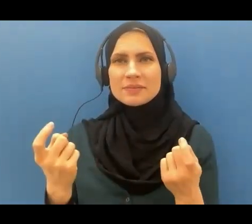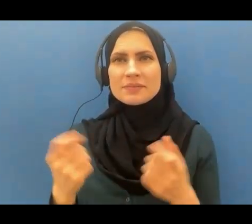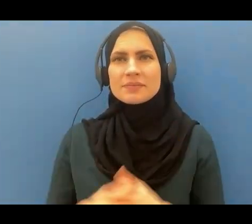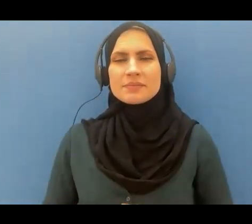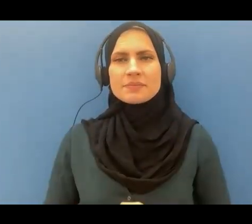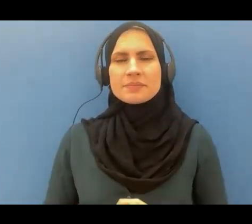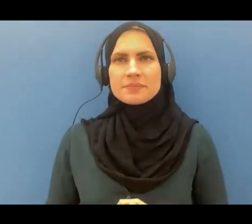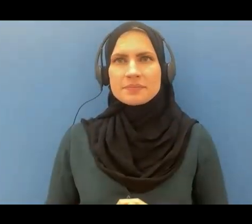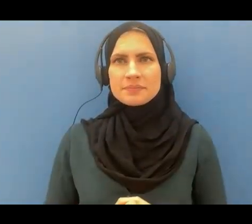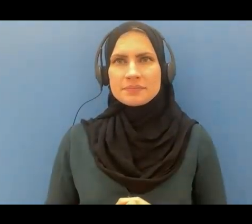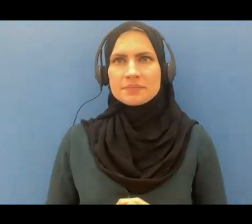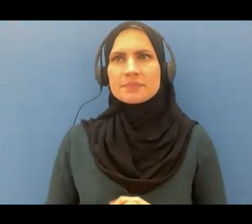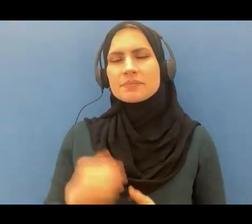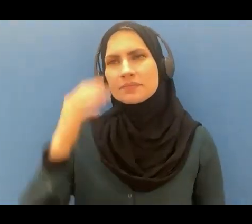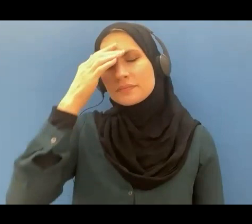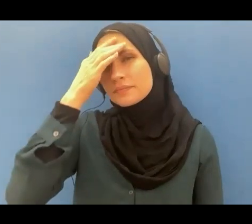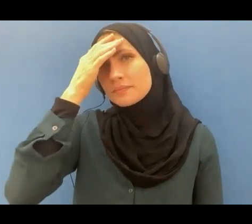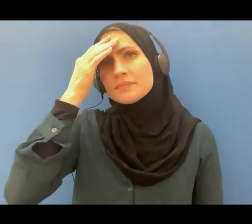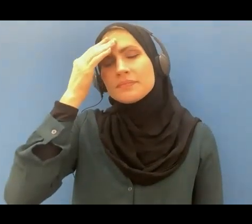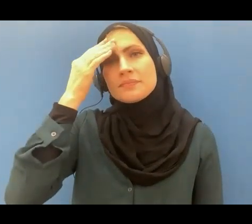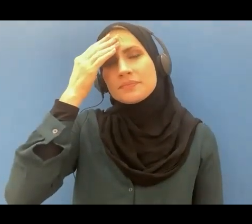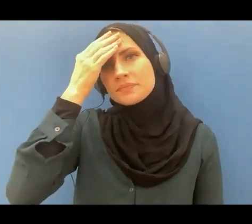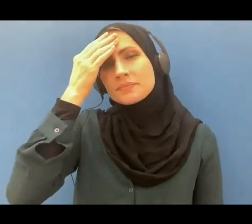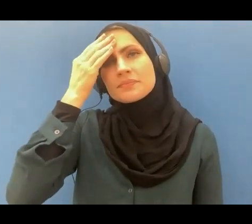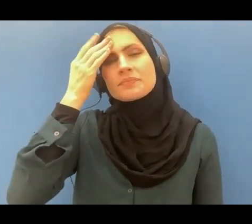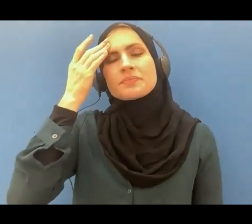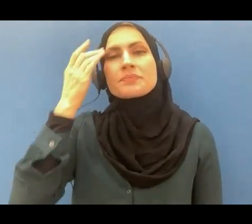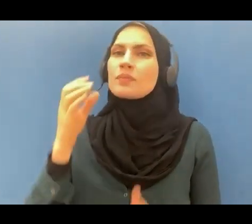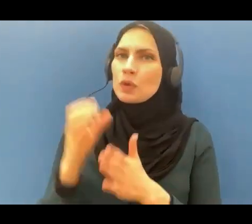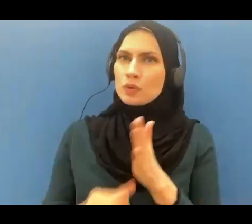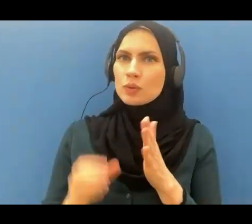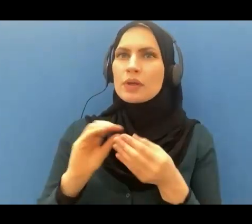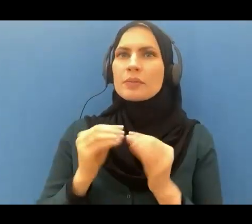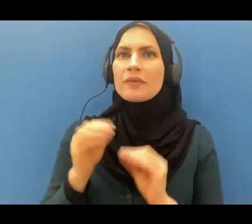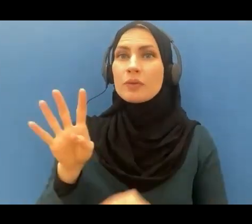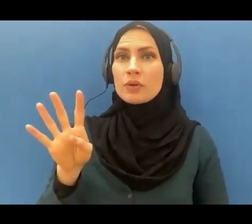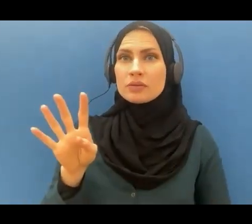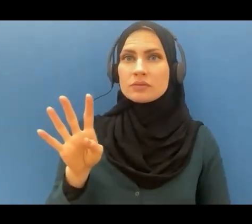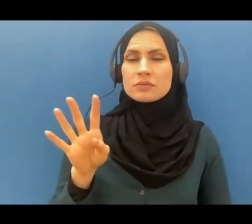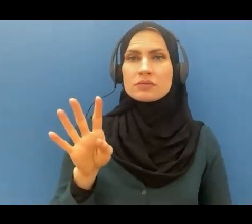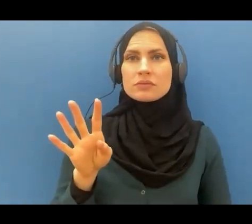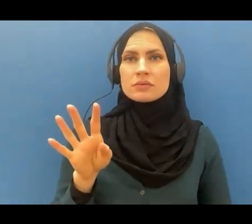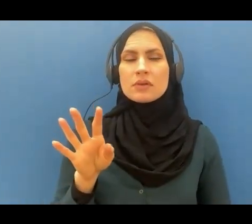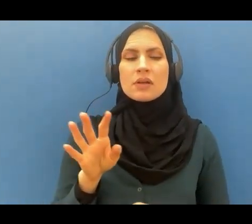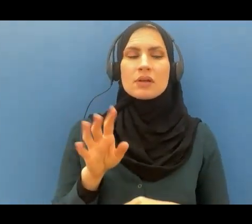You see, in surah number four, Allah subhanahu wa ta'ala says that